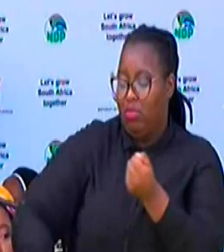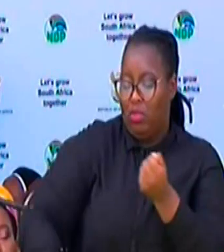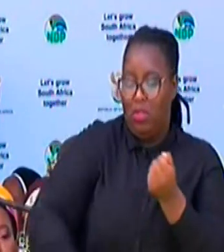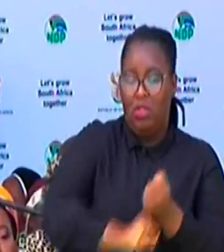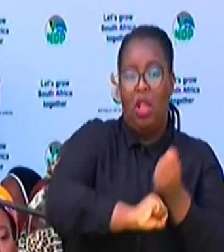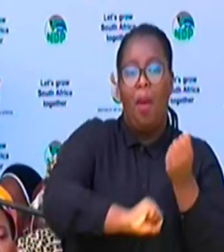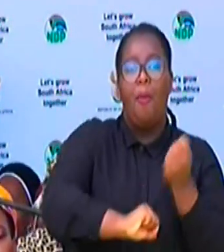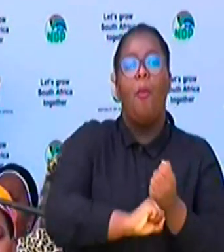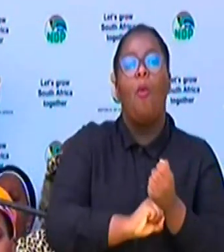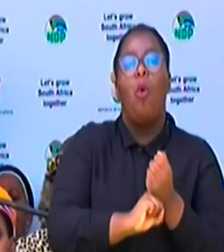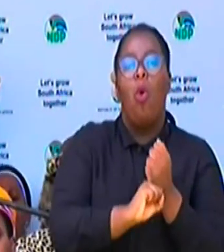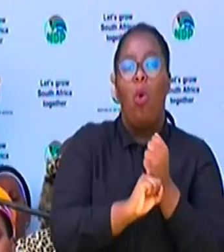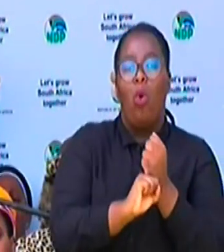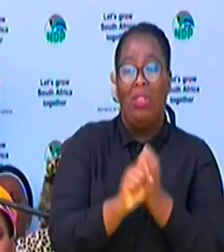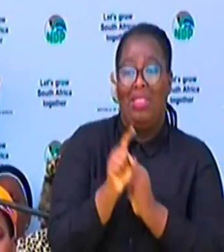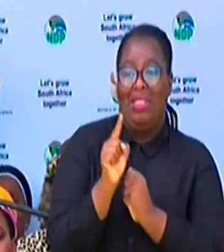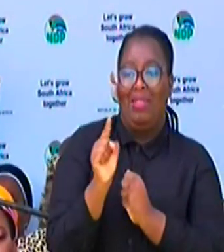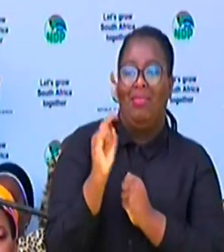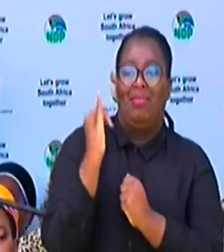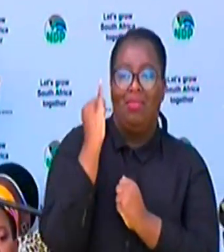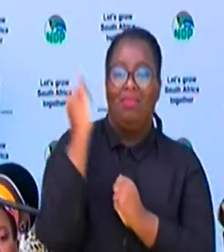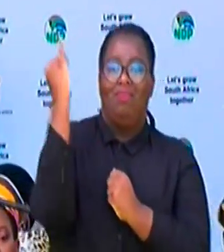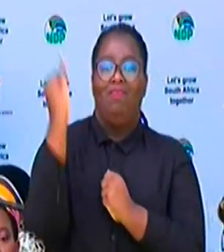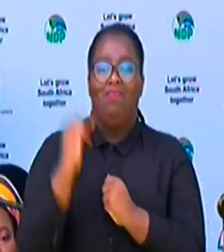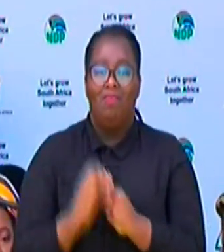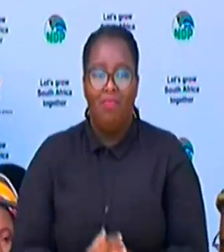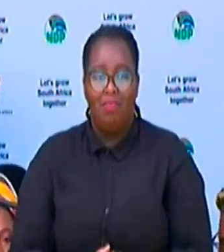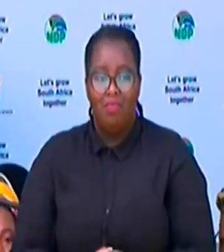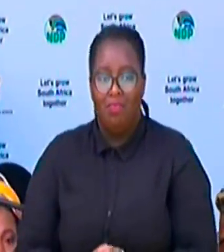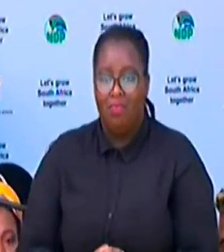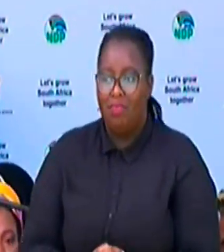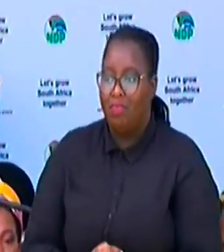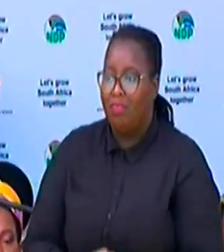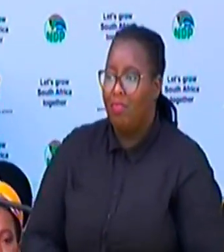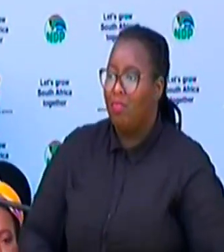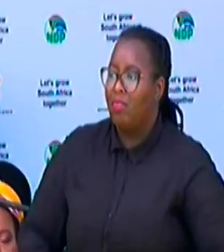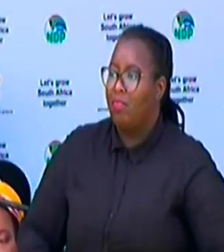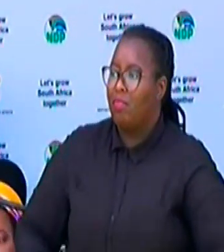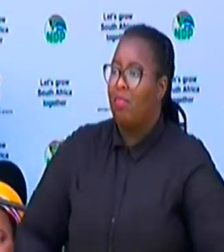of thought. Now, as these examples,